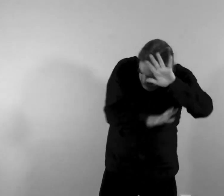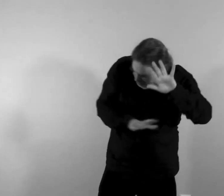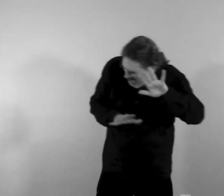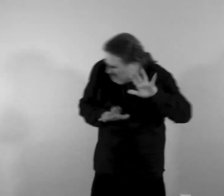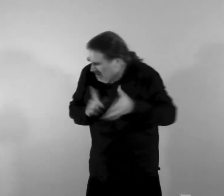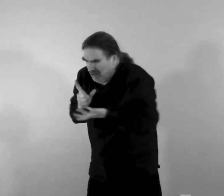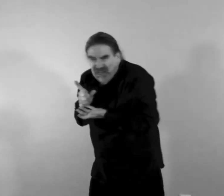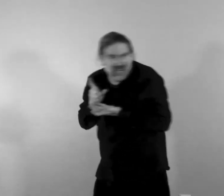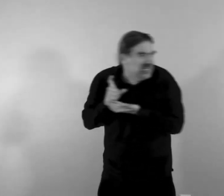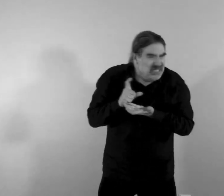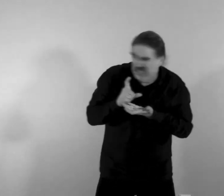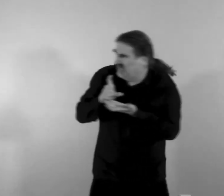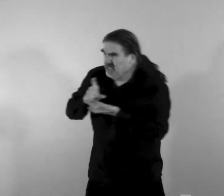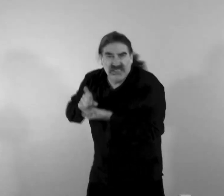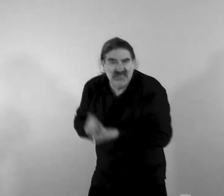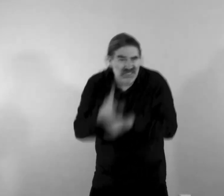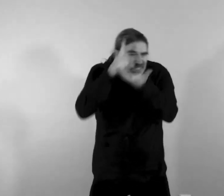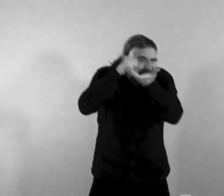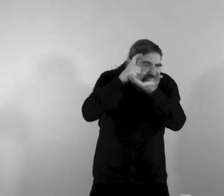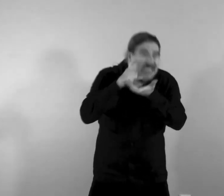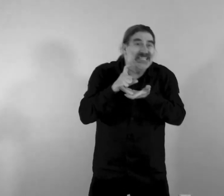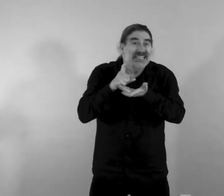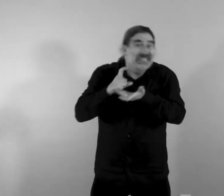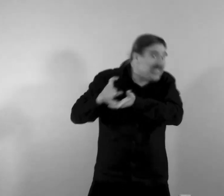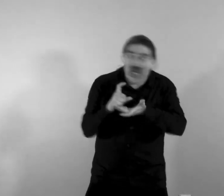a photographer meets a rubber bullet